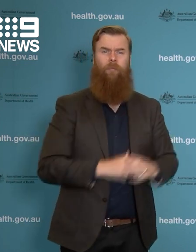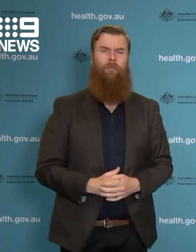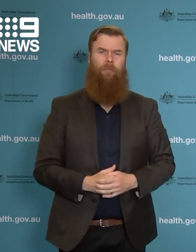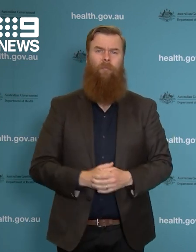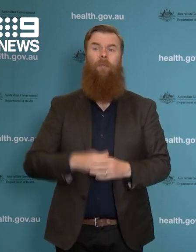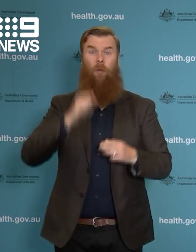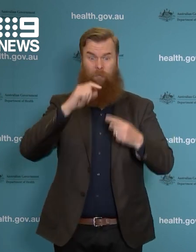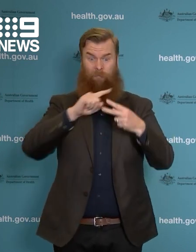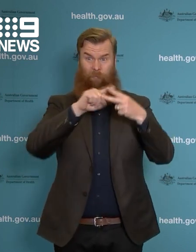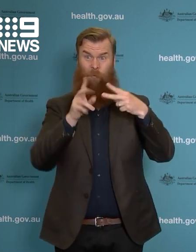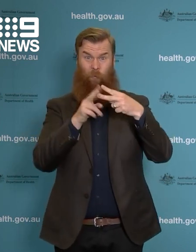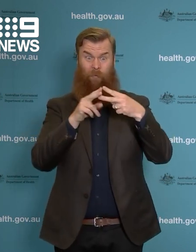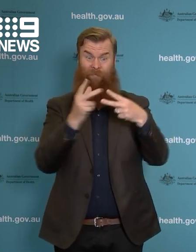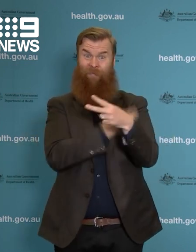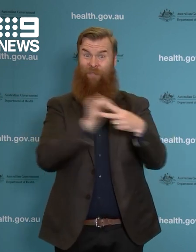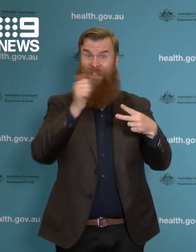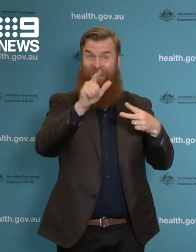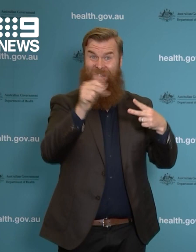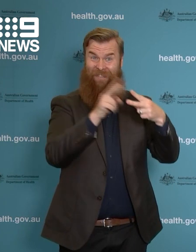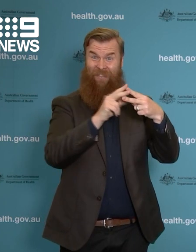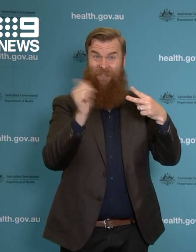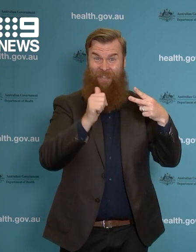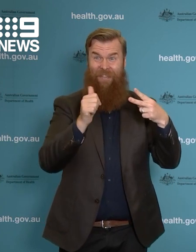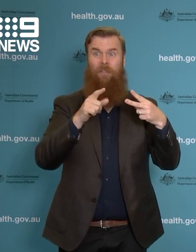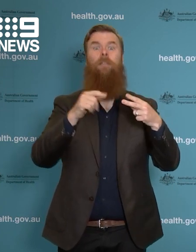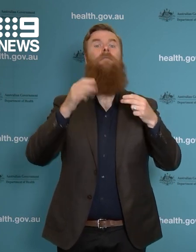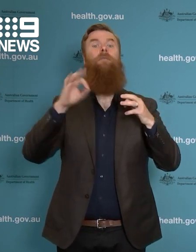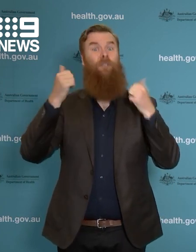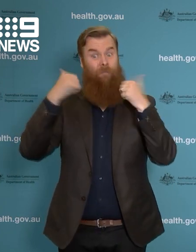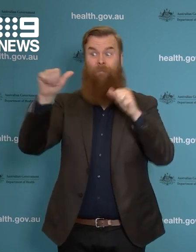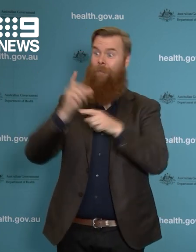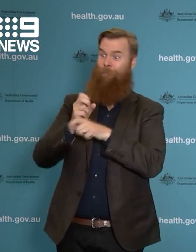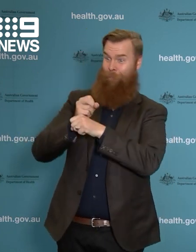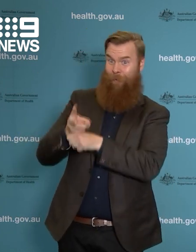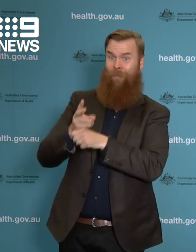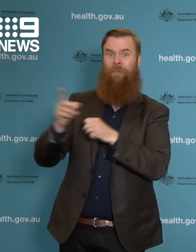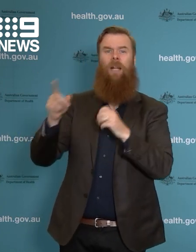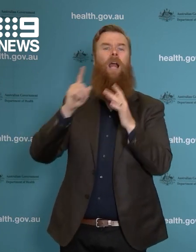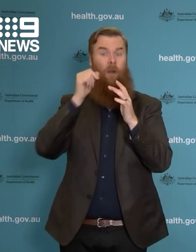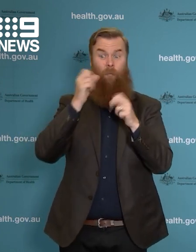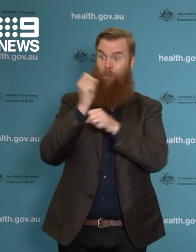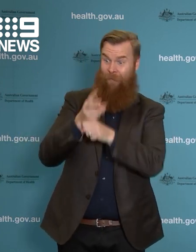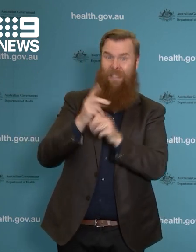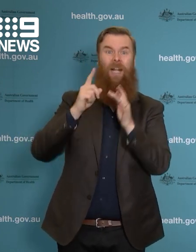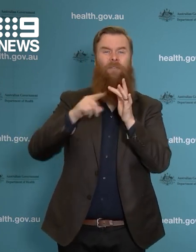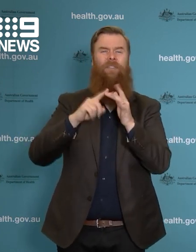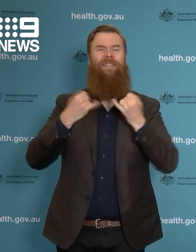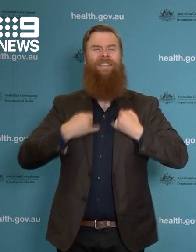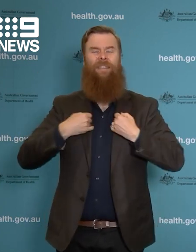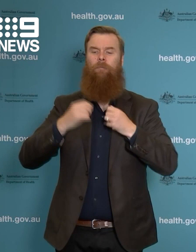doses of the vaccine are not as effective at stopping infection and mild illness as